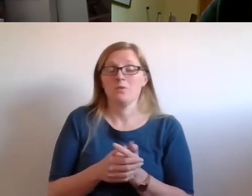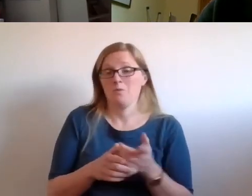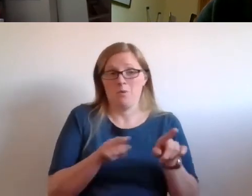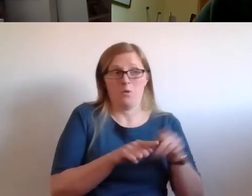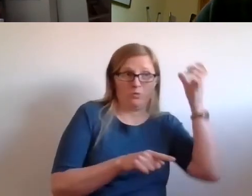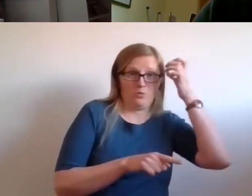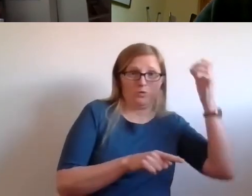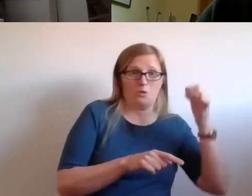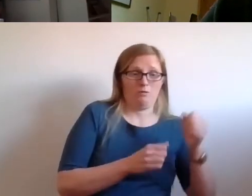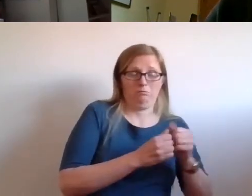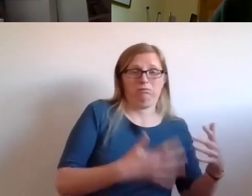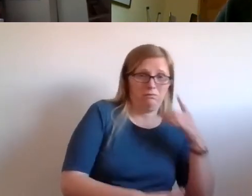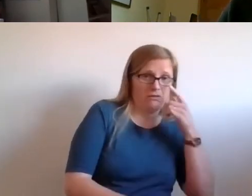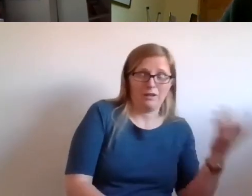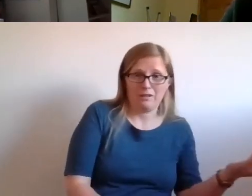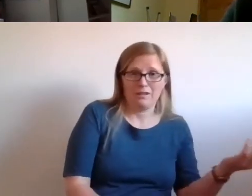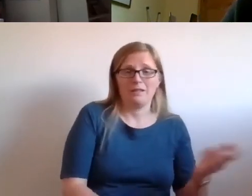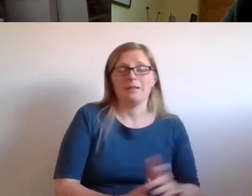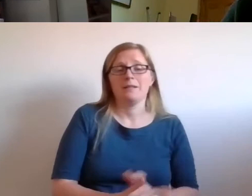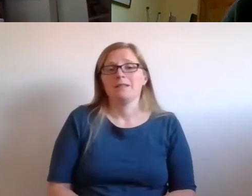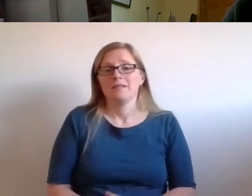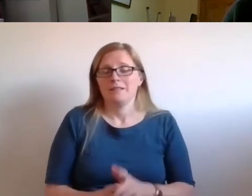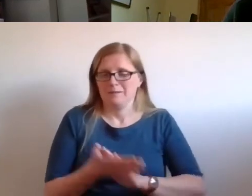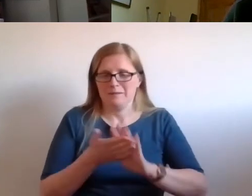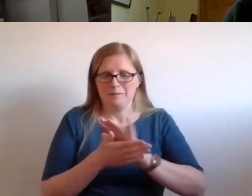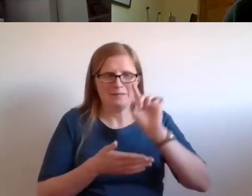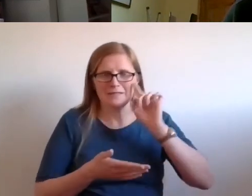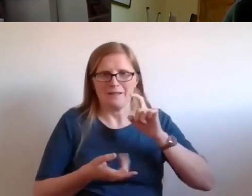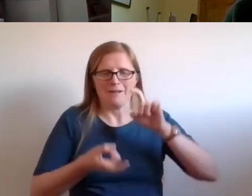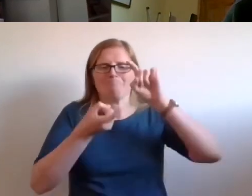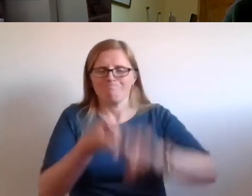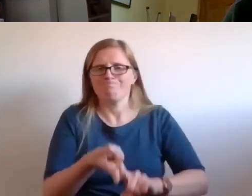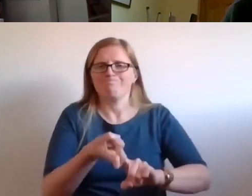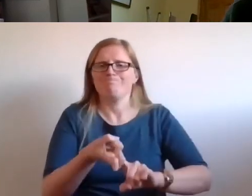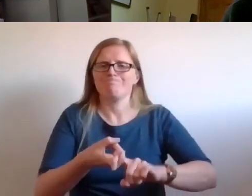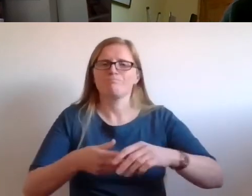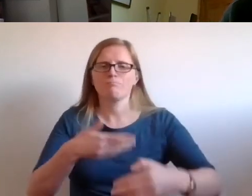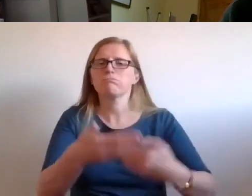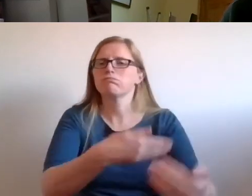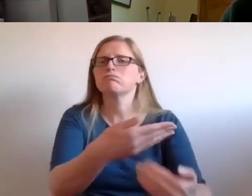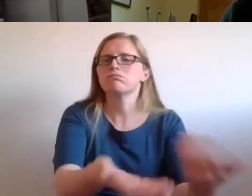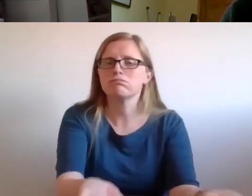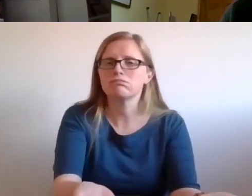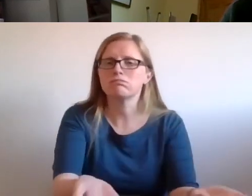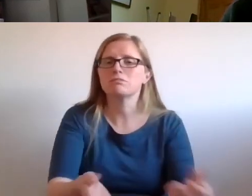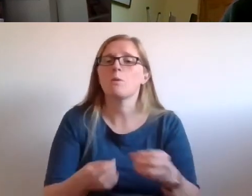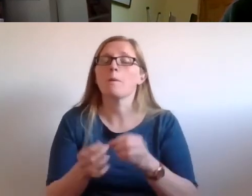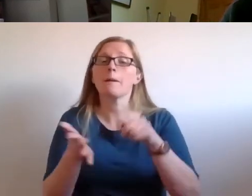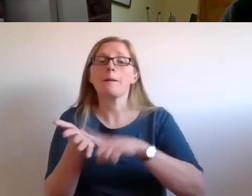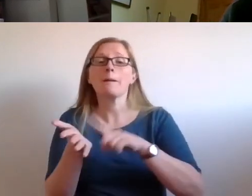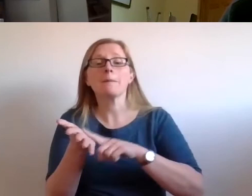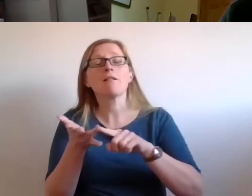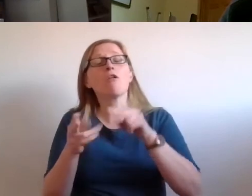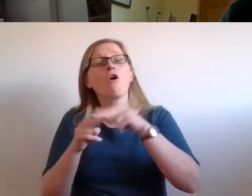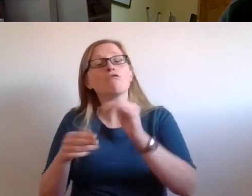entrenched in the way that, you know, an understanding of a modern bill of rights would would require it to be. So